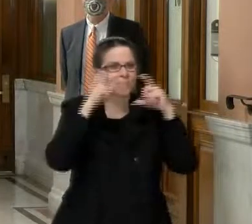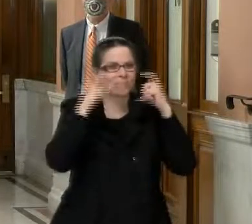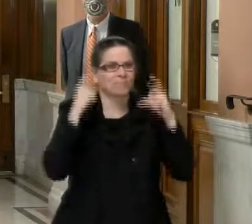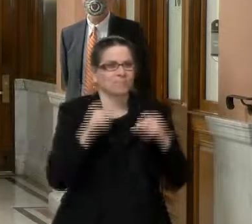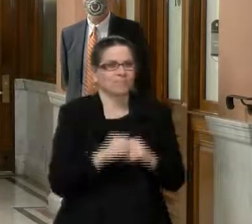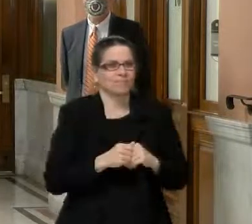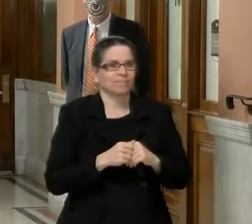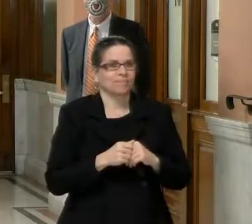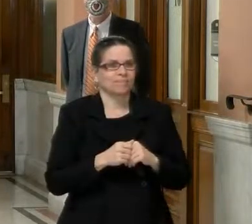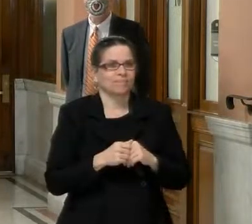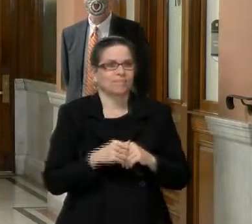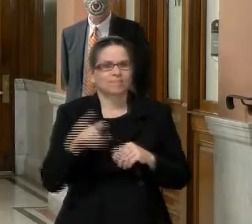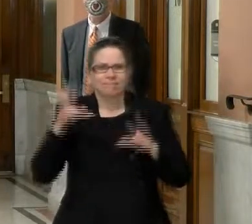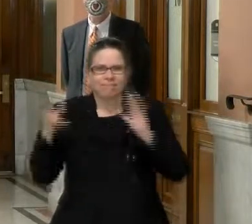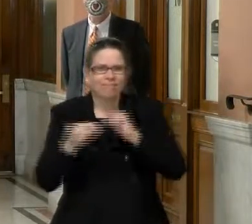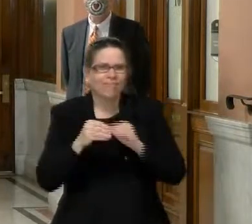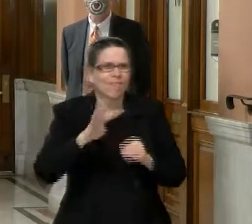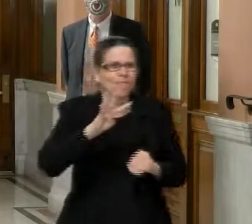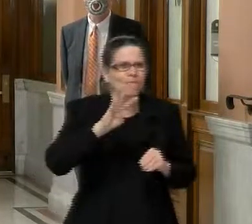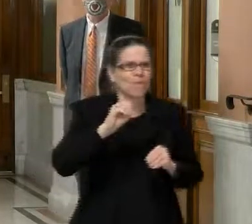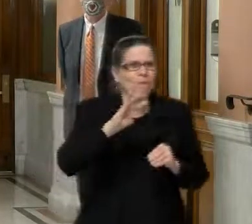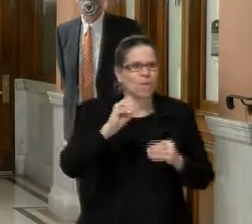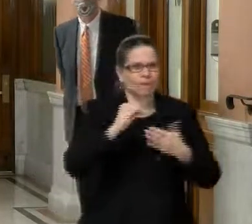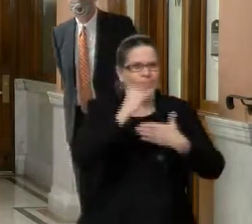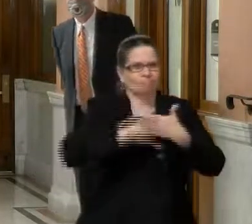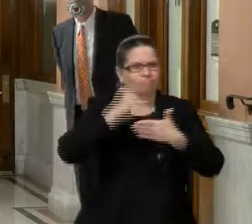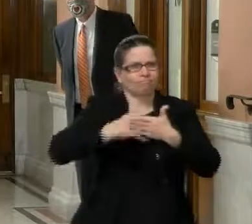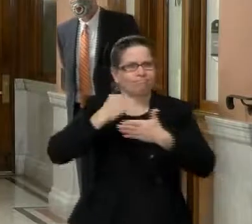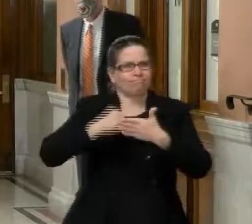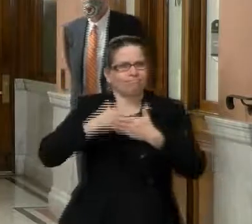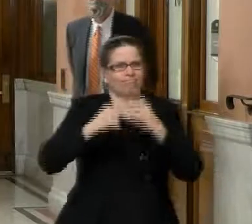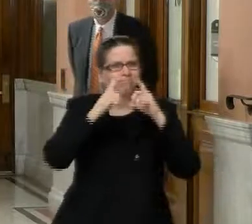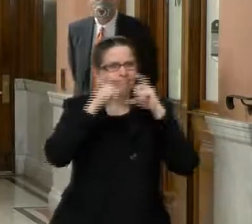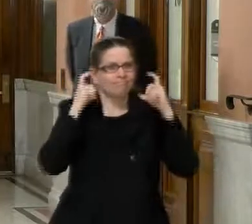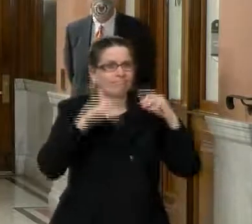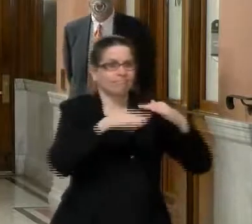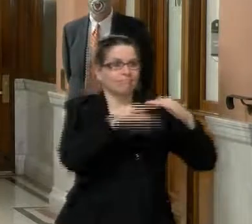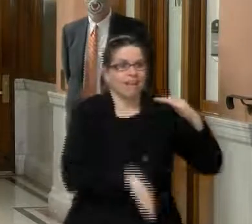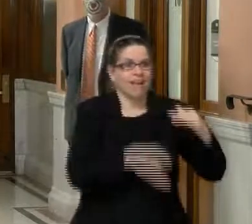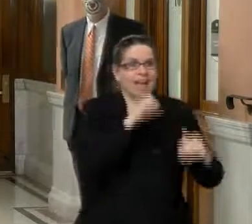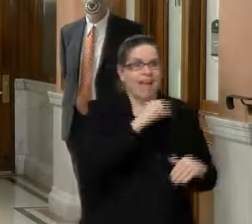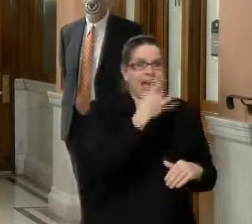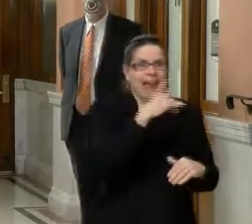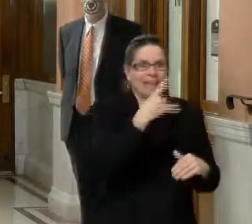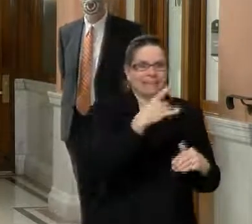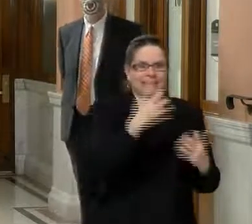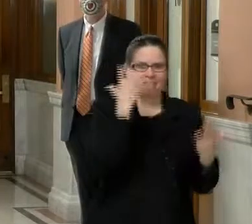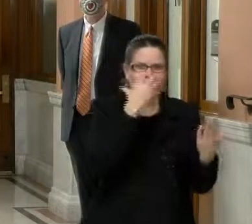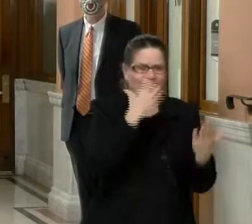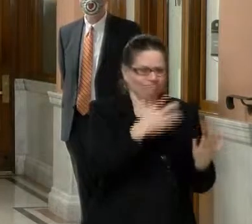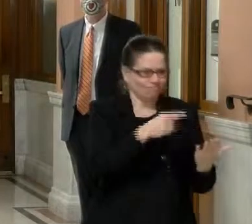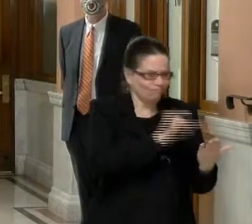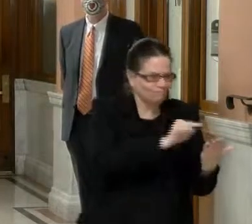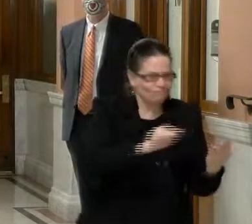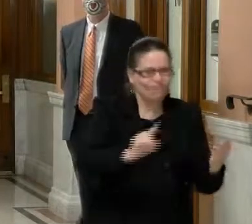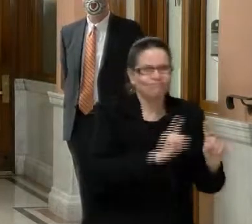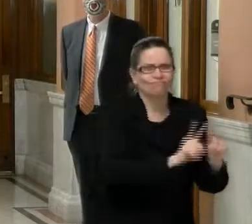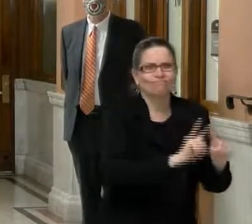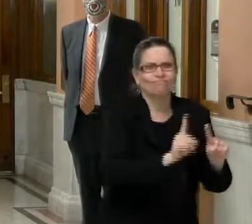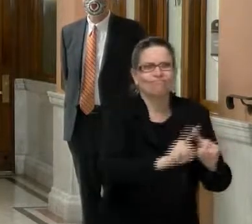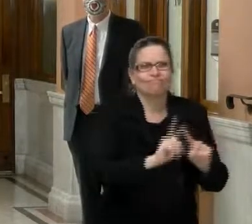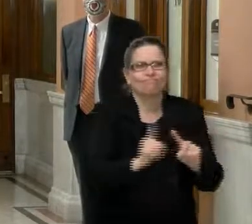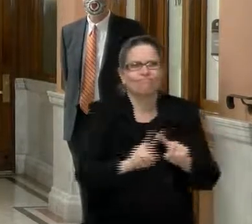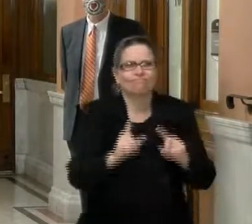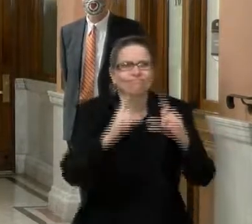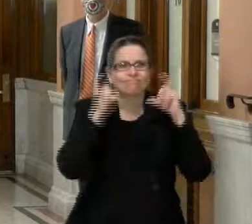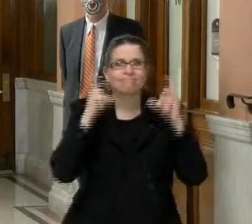artists submitted, uh, mass designs from the 18 and under. And, uh, and may work from our, our classes and also from